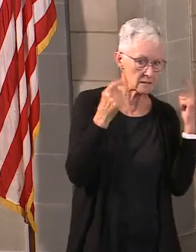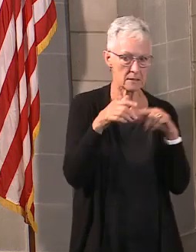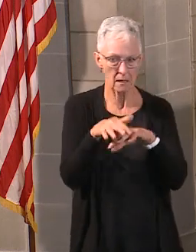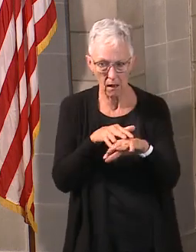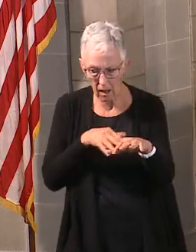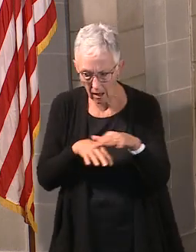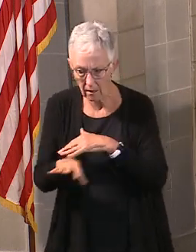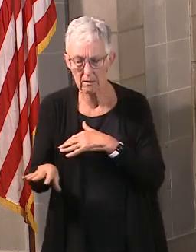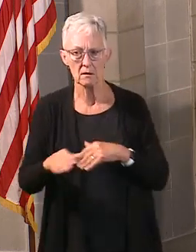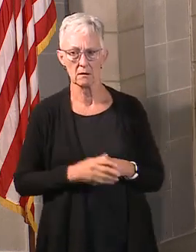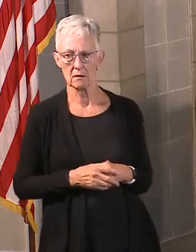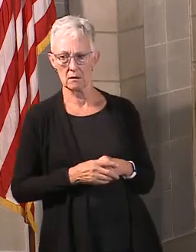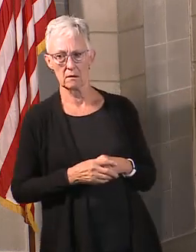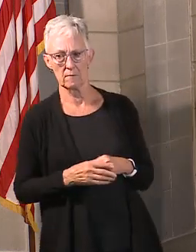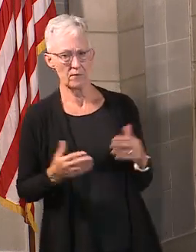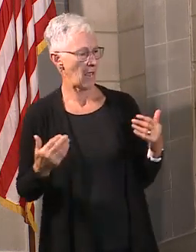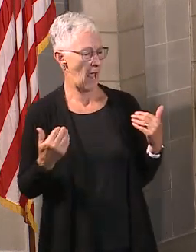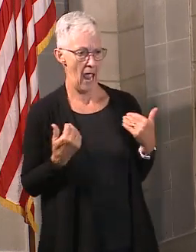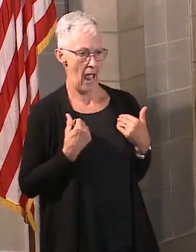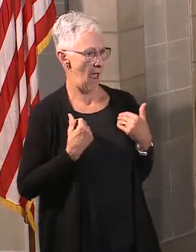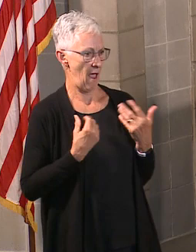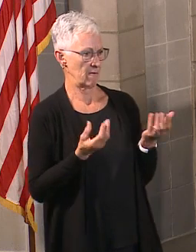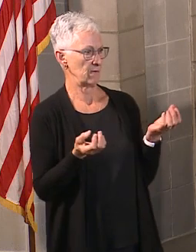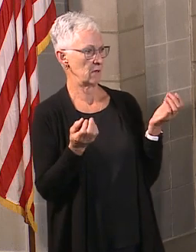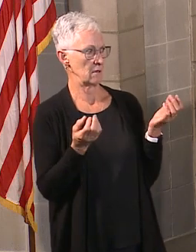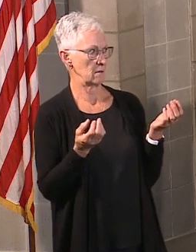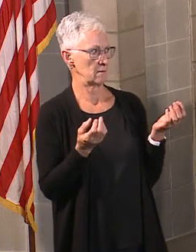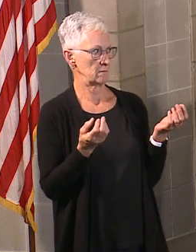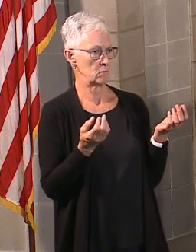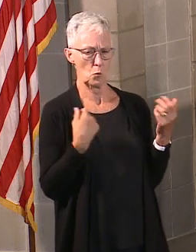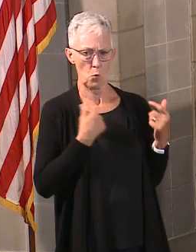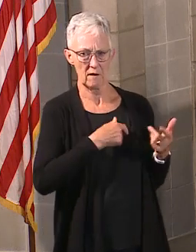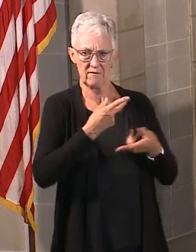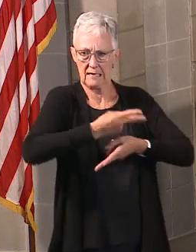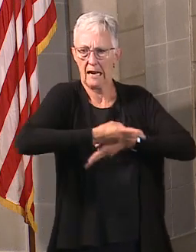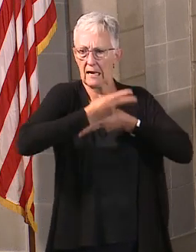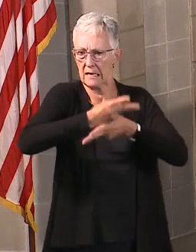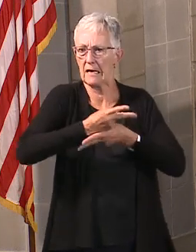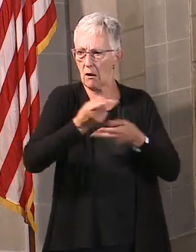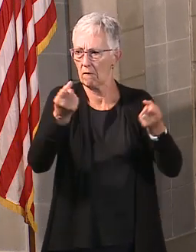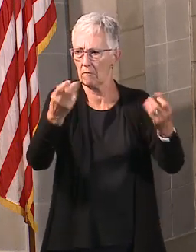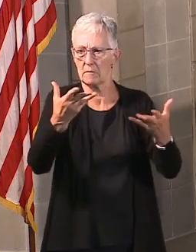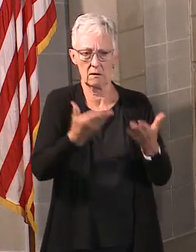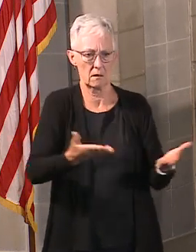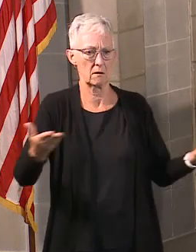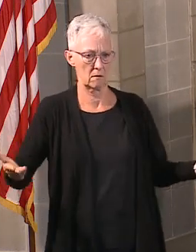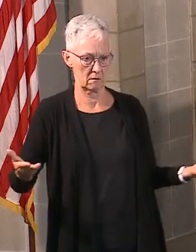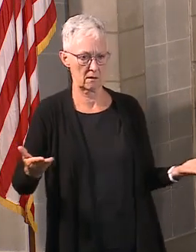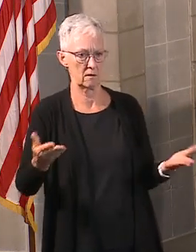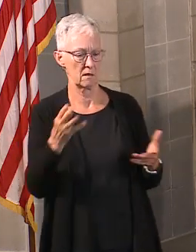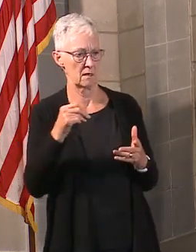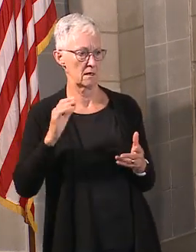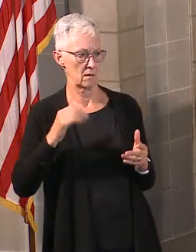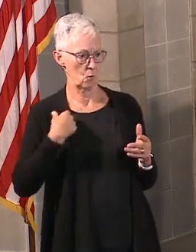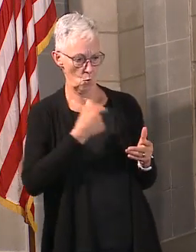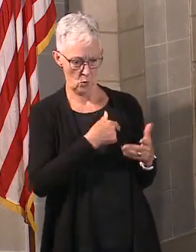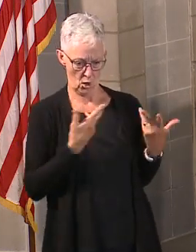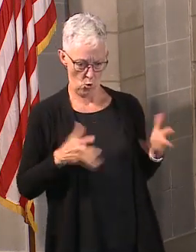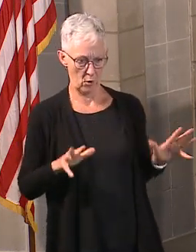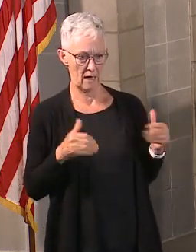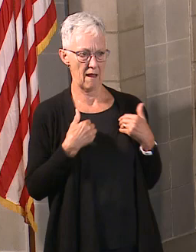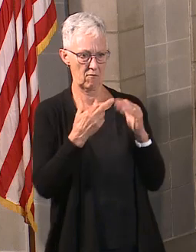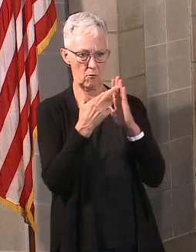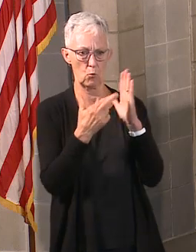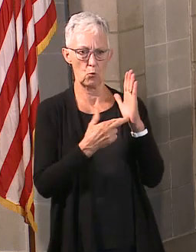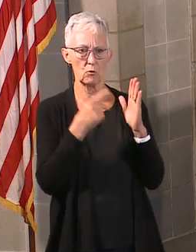populations like long-term care or homeless shelters. You know, we've put in guidelines with regard to how bars and restaurants operate,